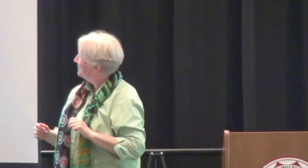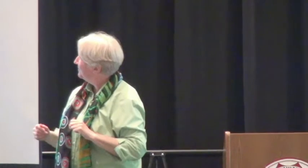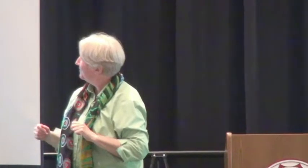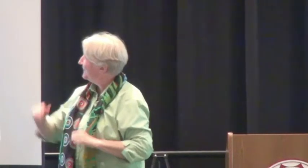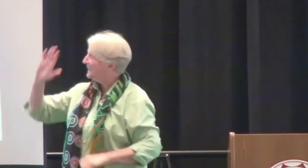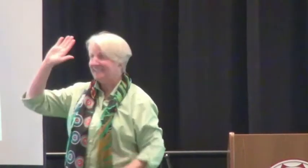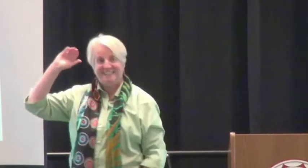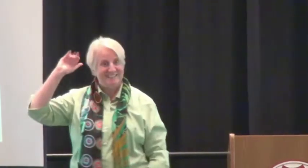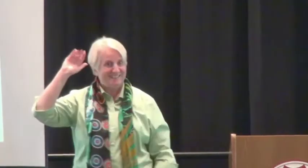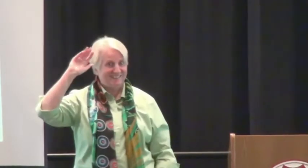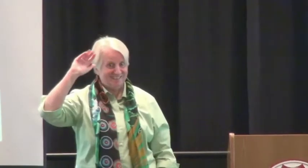Bye!